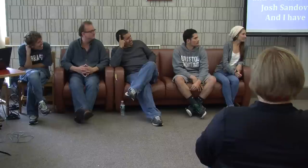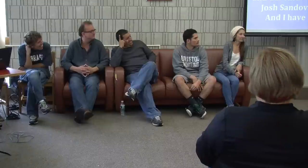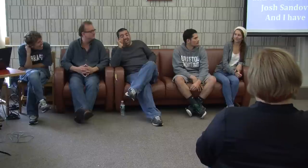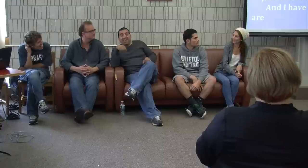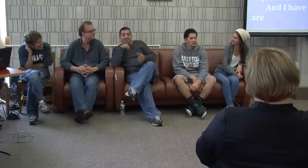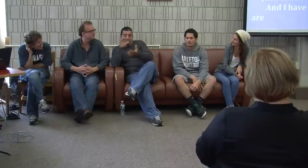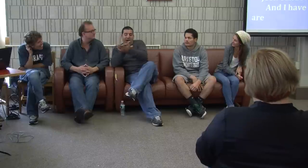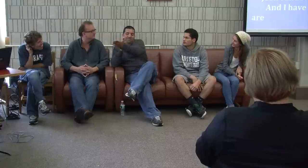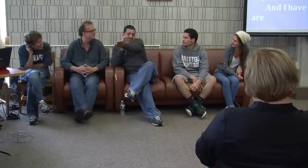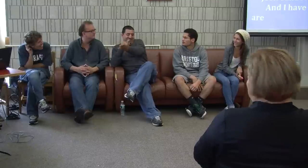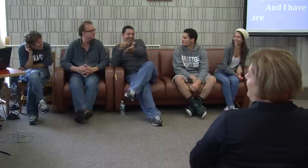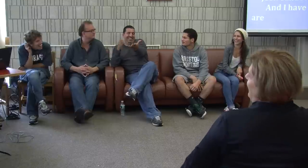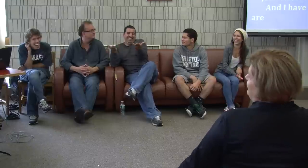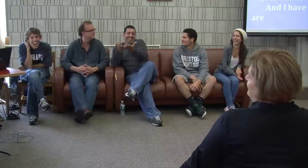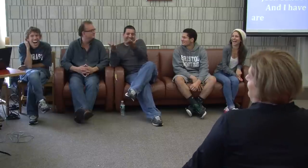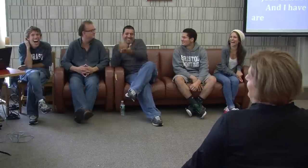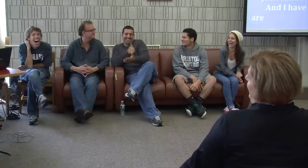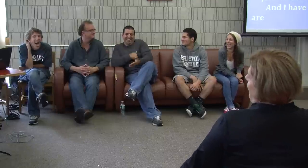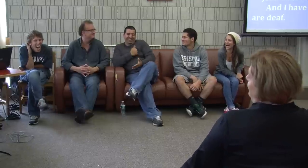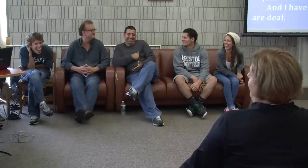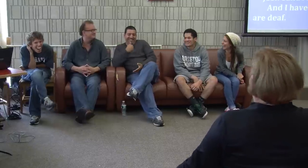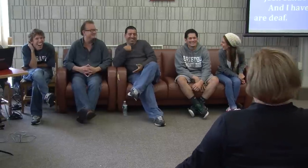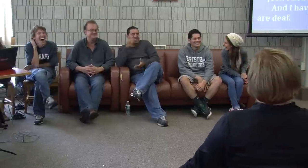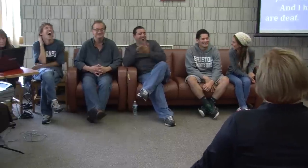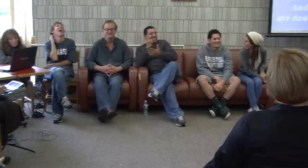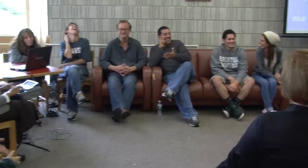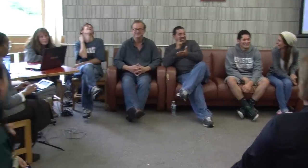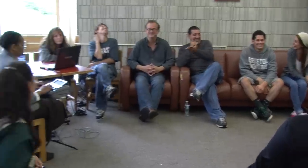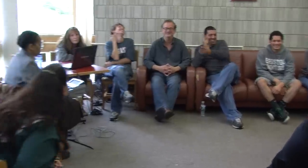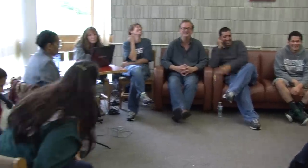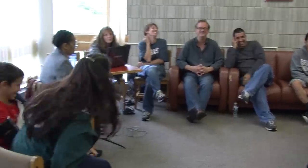And you have a wife, Jose. Yes. It's my wife. My deaf wife. Hello.